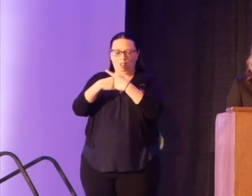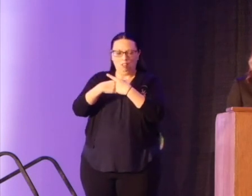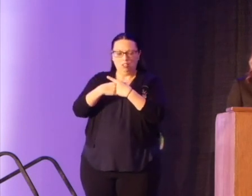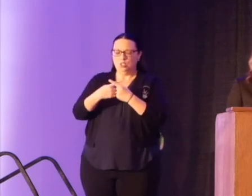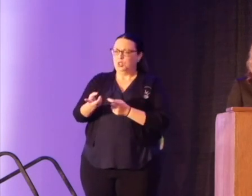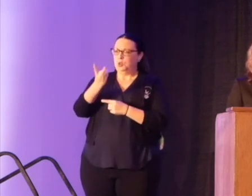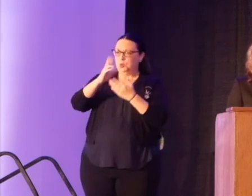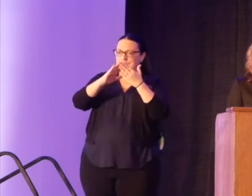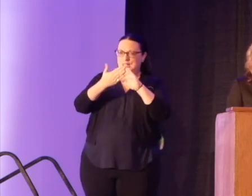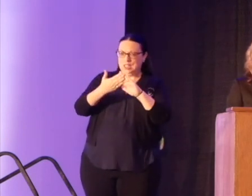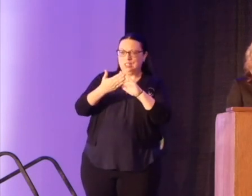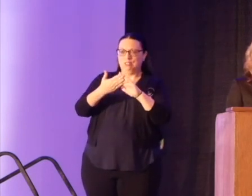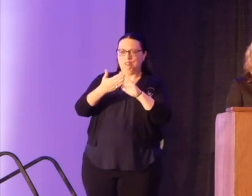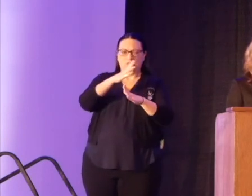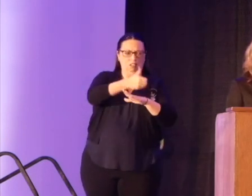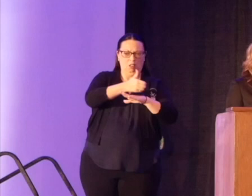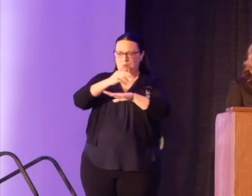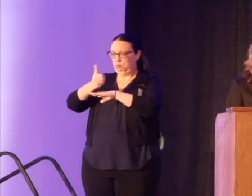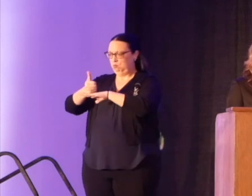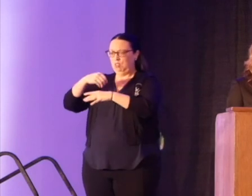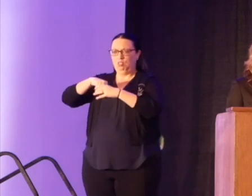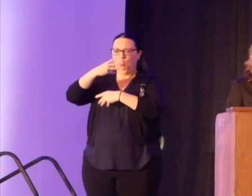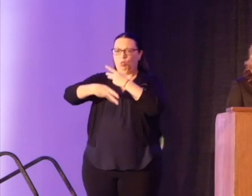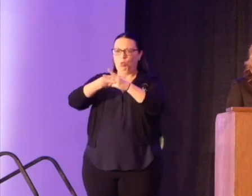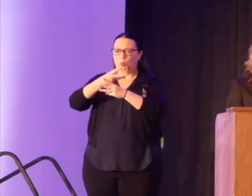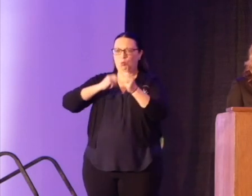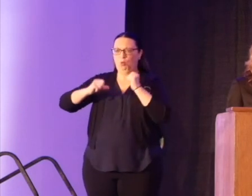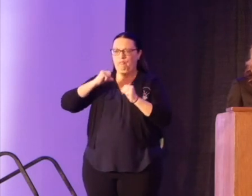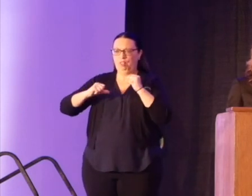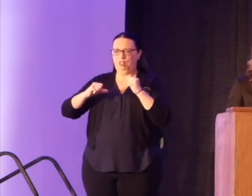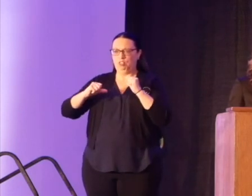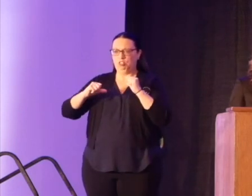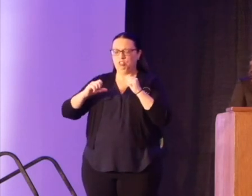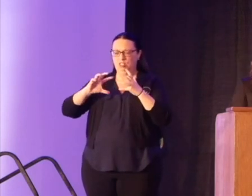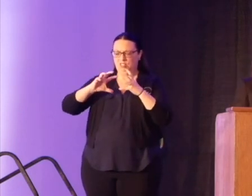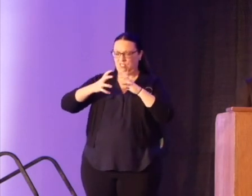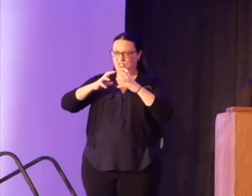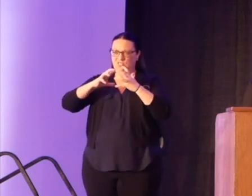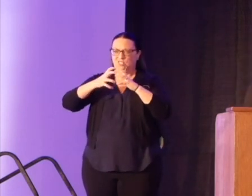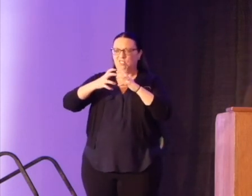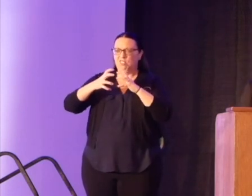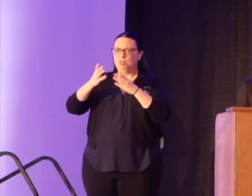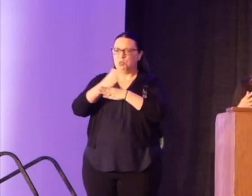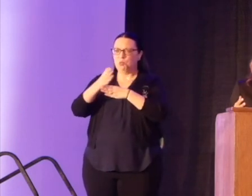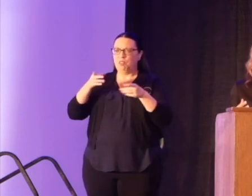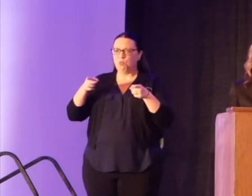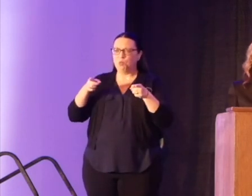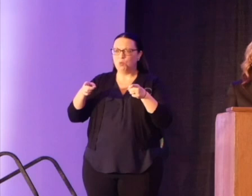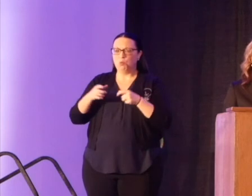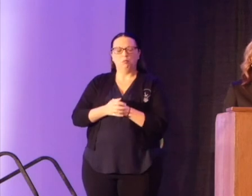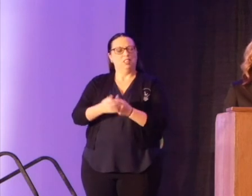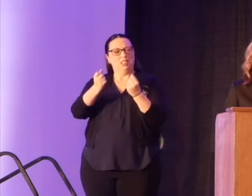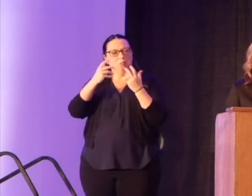world of arts and culture, in the world of theater. Many studies have emerged in recent years elucidating